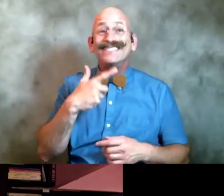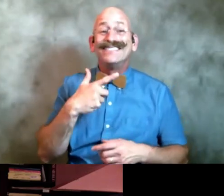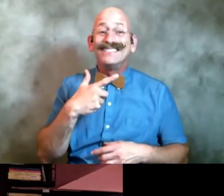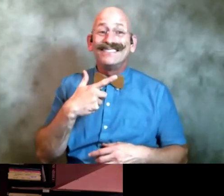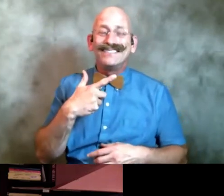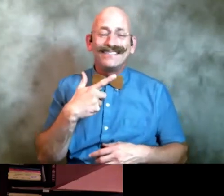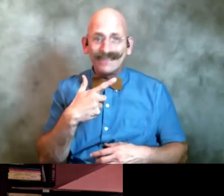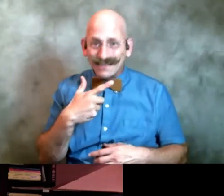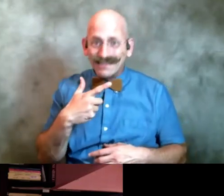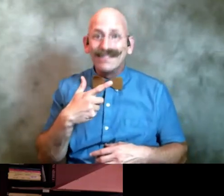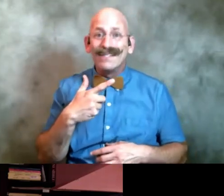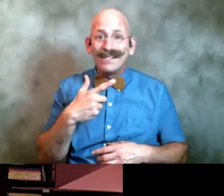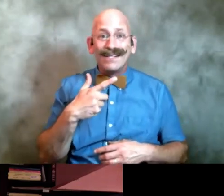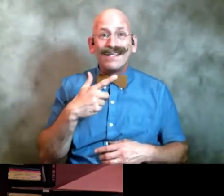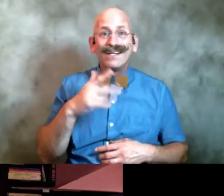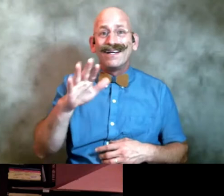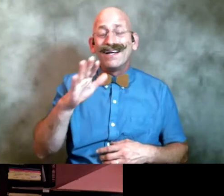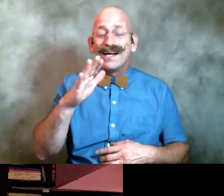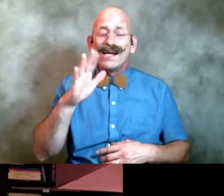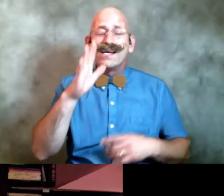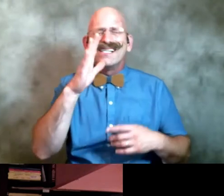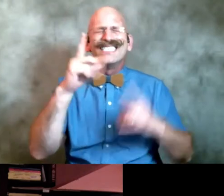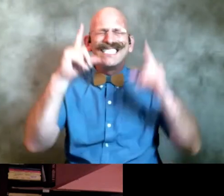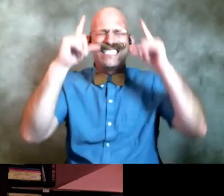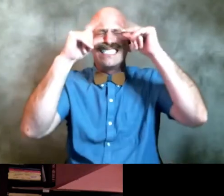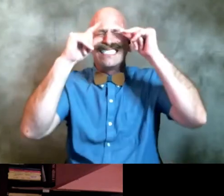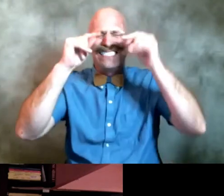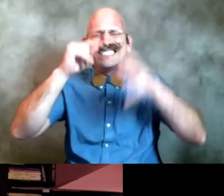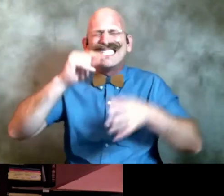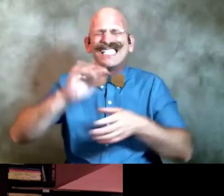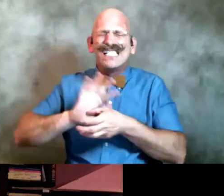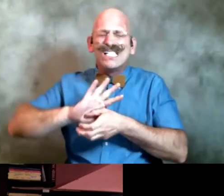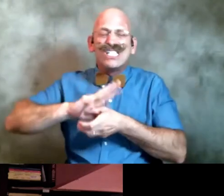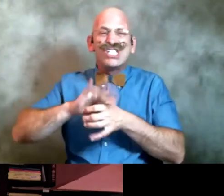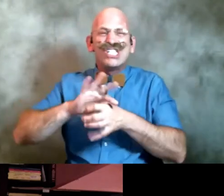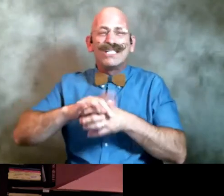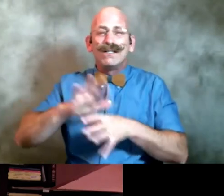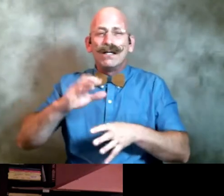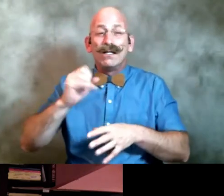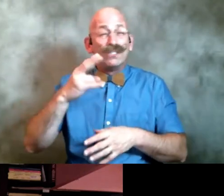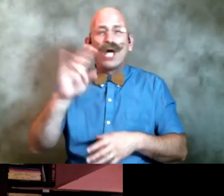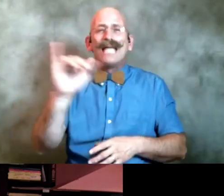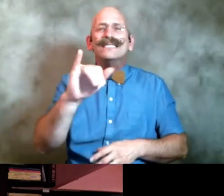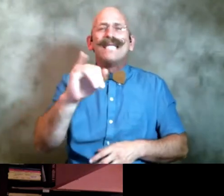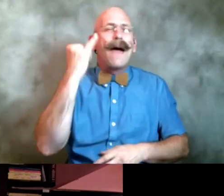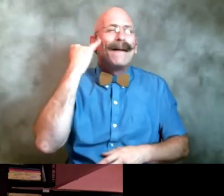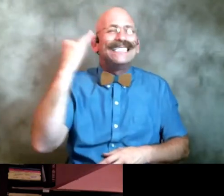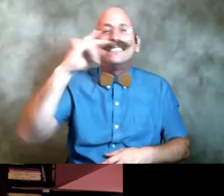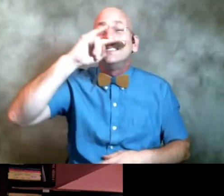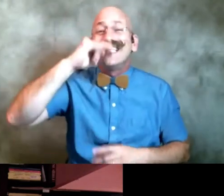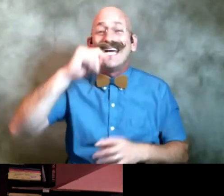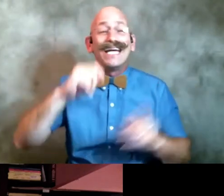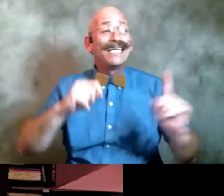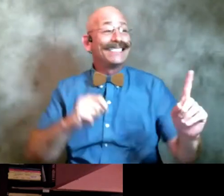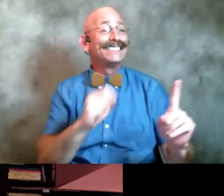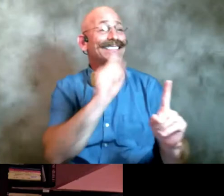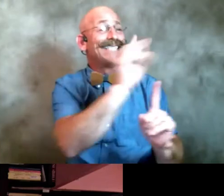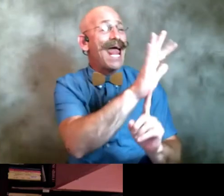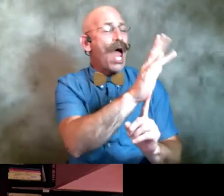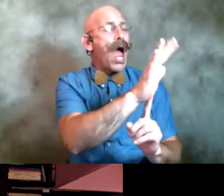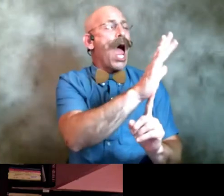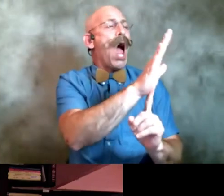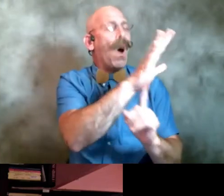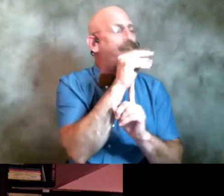to watch her screw her eyes shut as if she's blowing out birthday candles chisel her